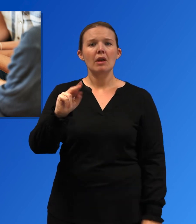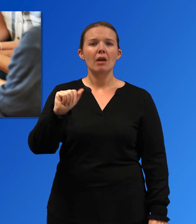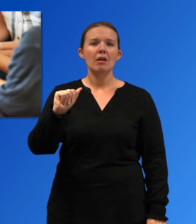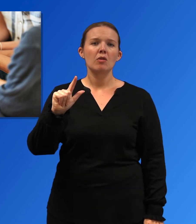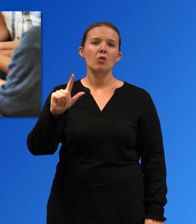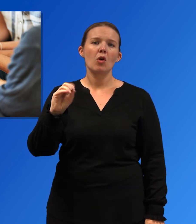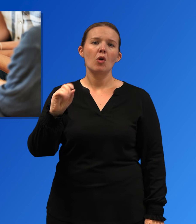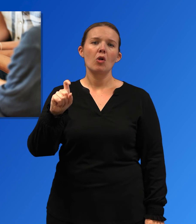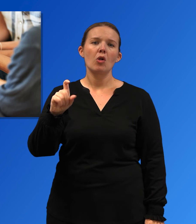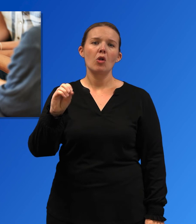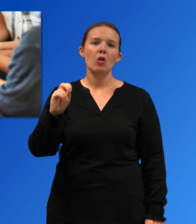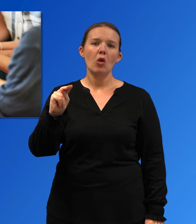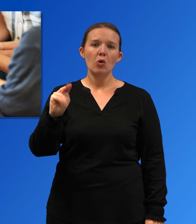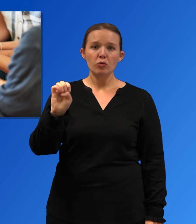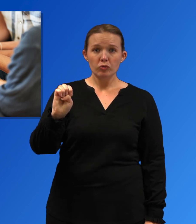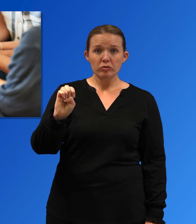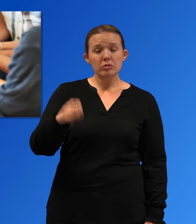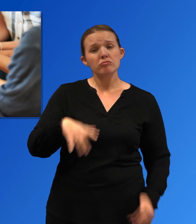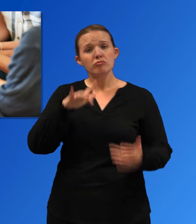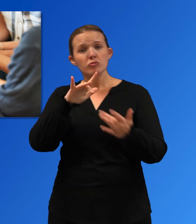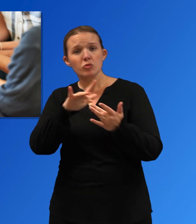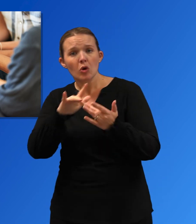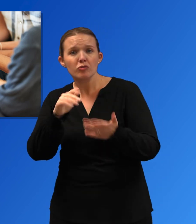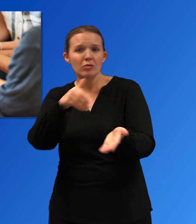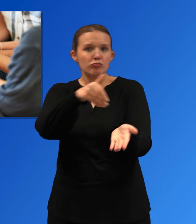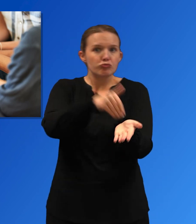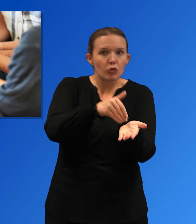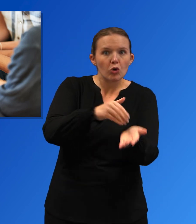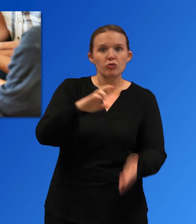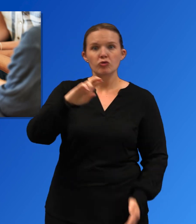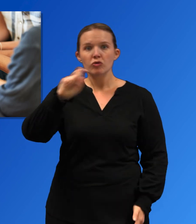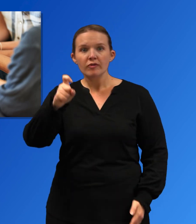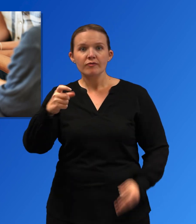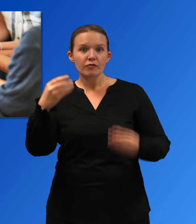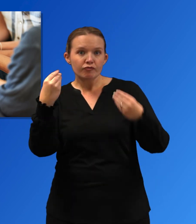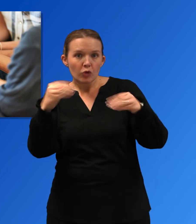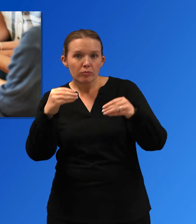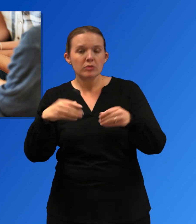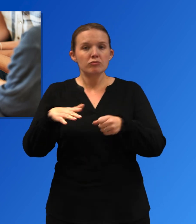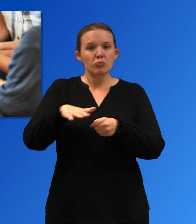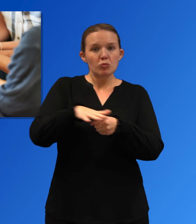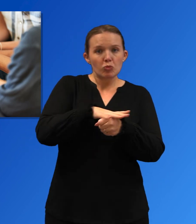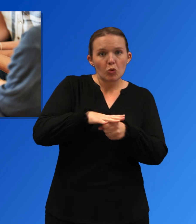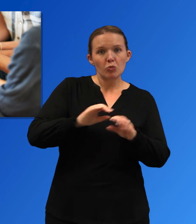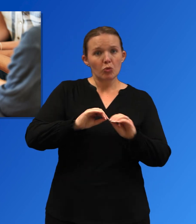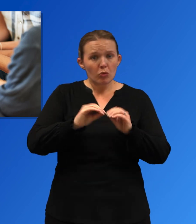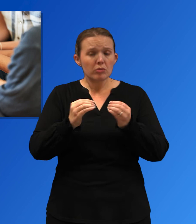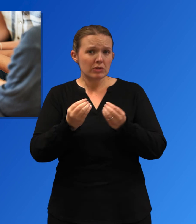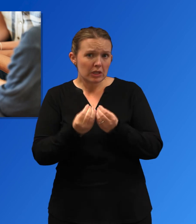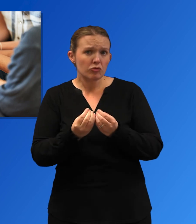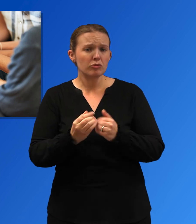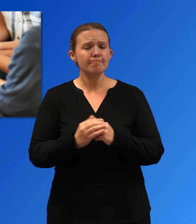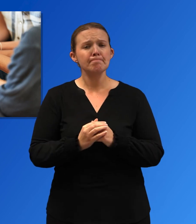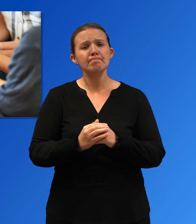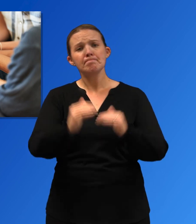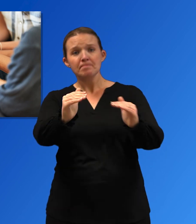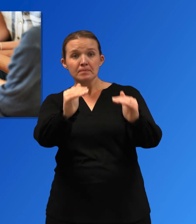takes high-dose prescription opioids, or has other risk factors for an opioid